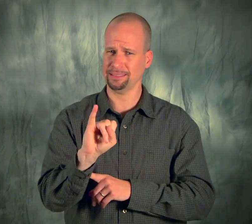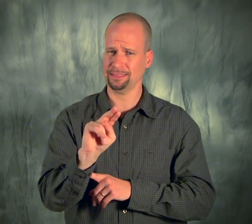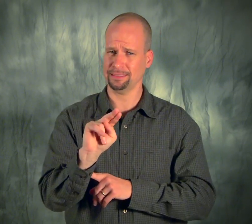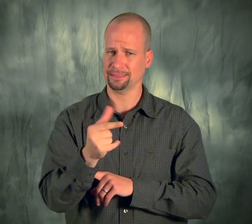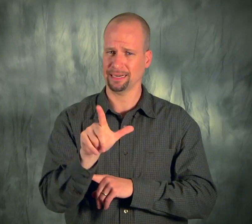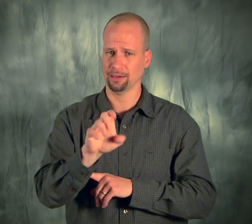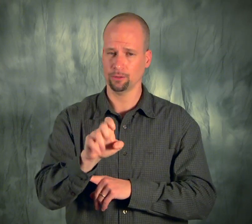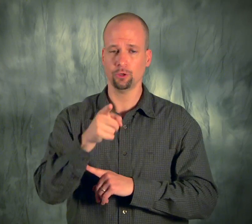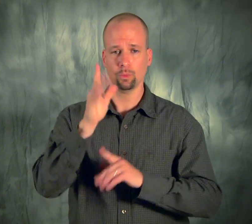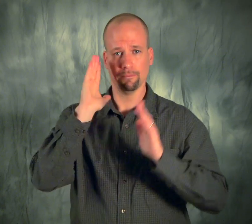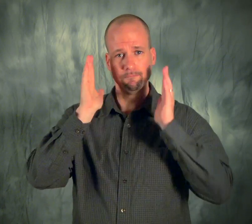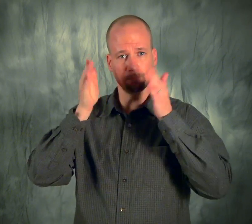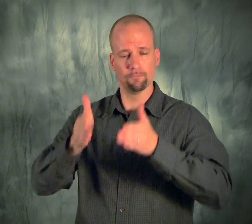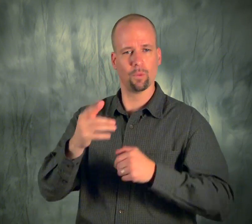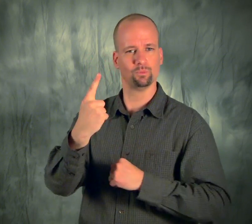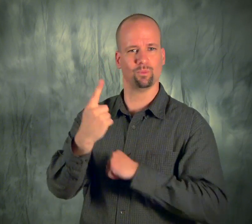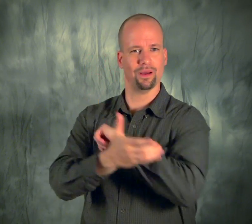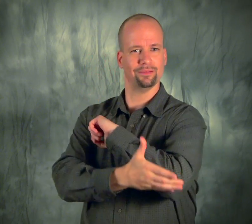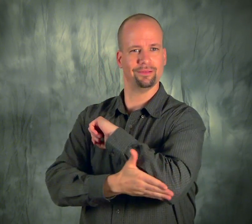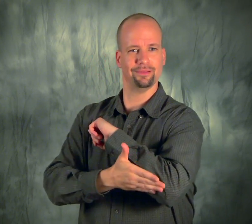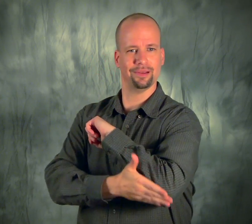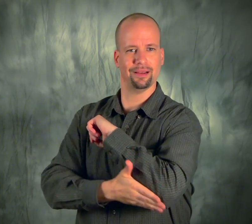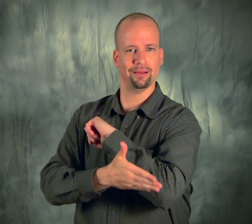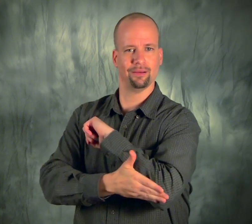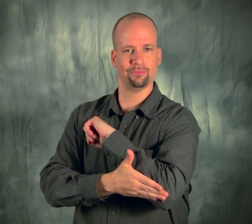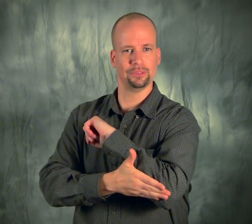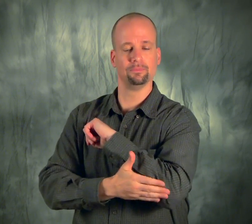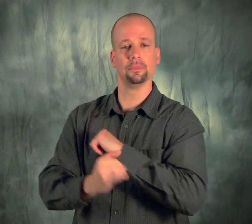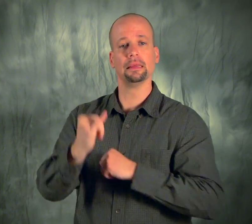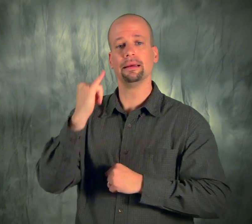If you choose single, you will enter only one county.